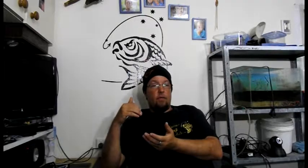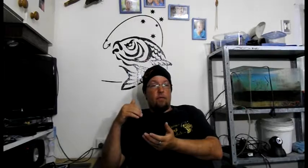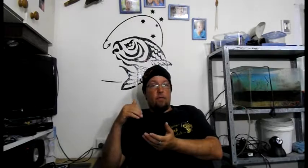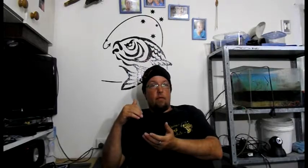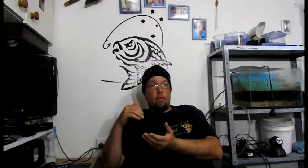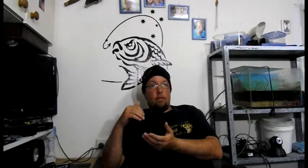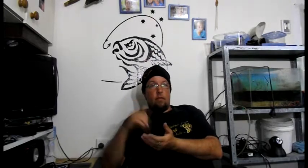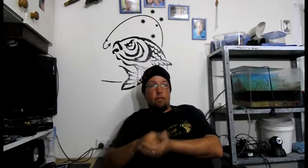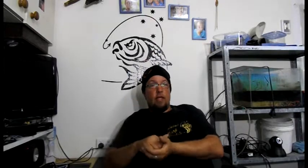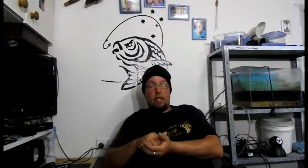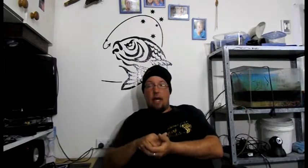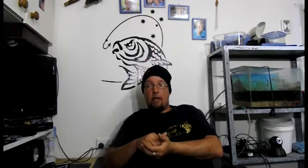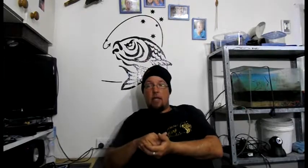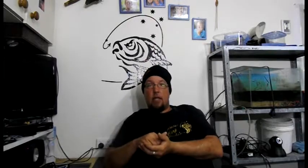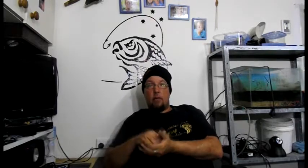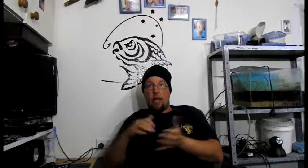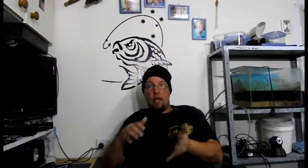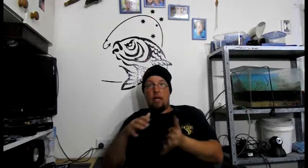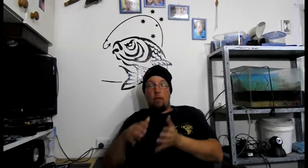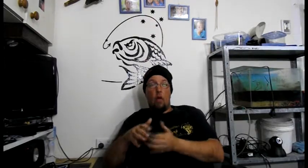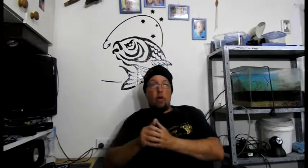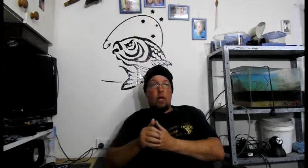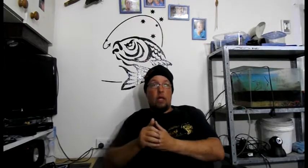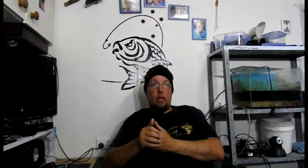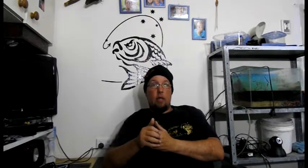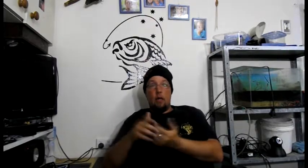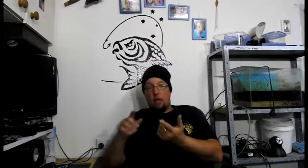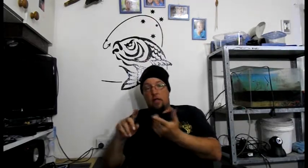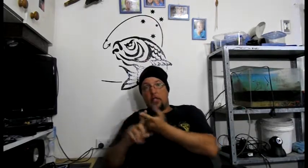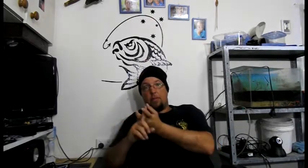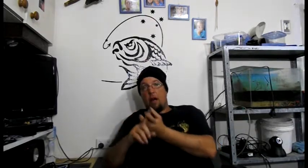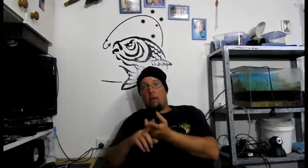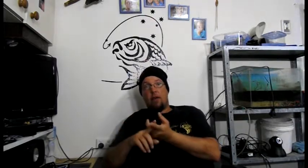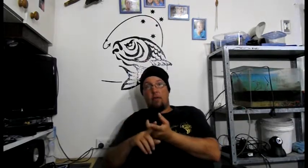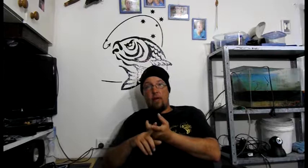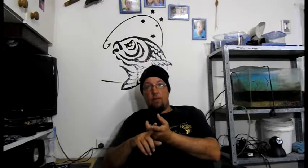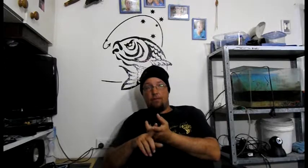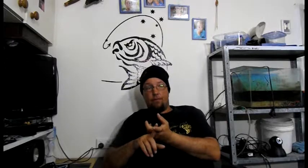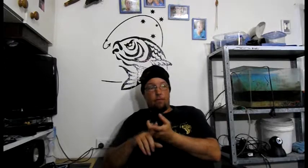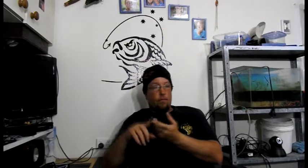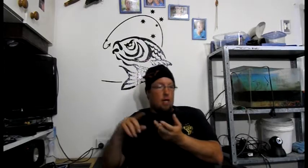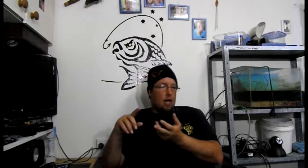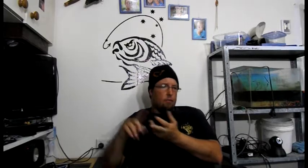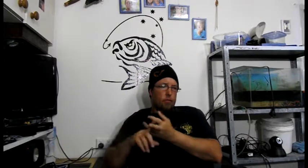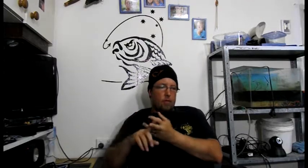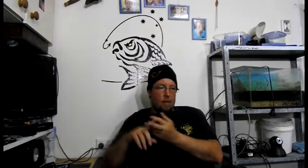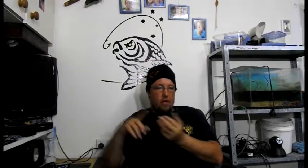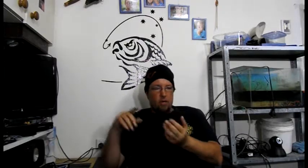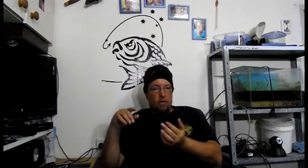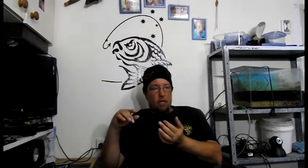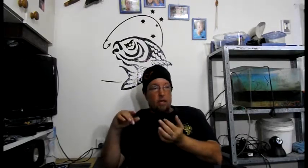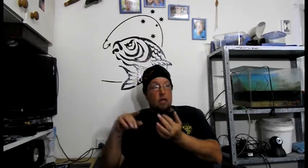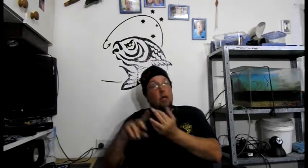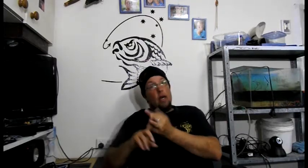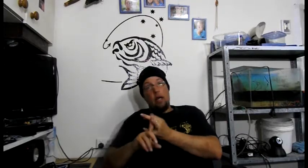So there's areas around him locally such as Parramatta River. Thingabby Creek. And